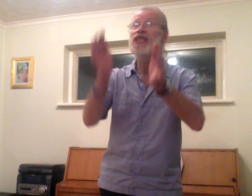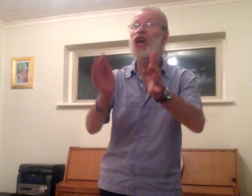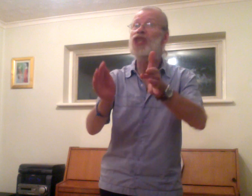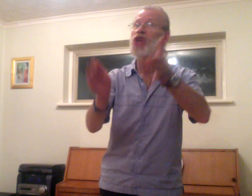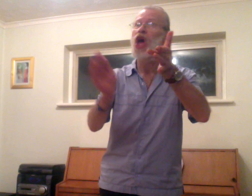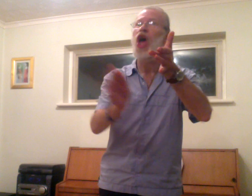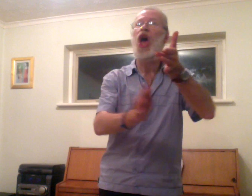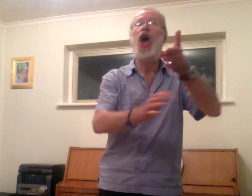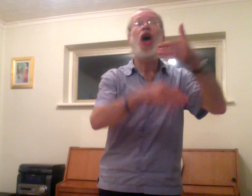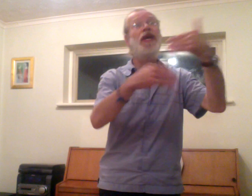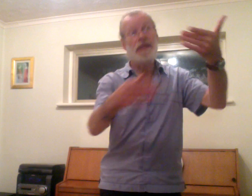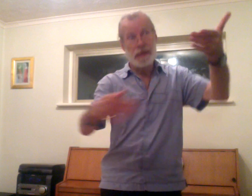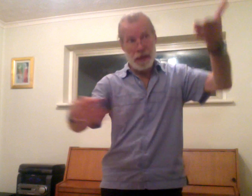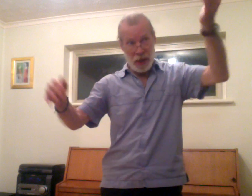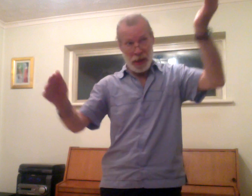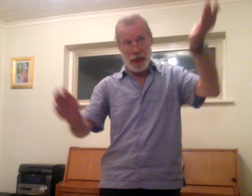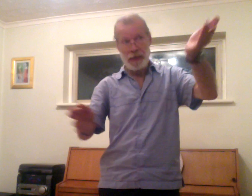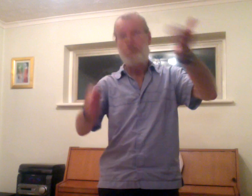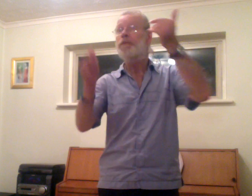success